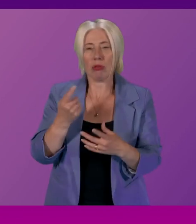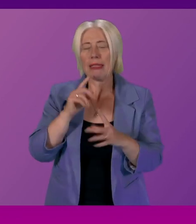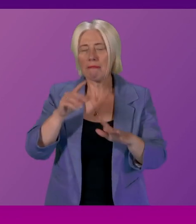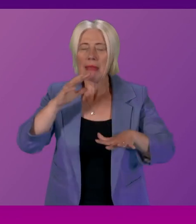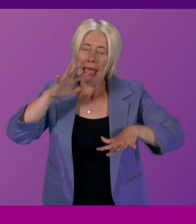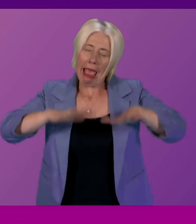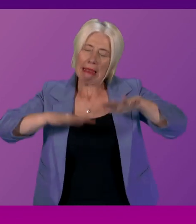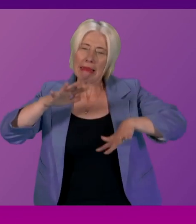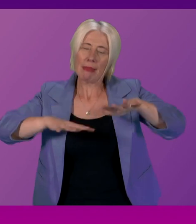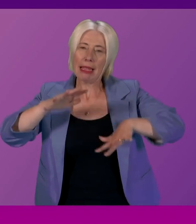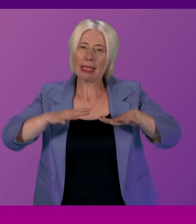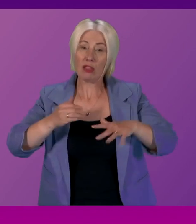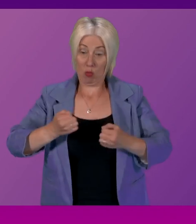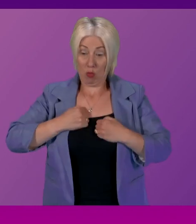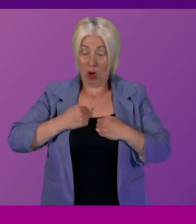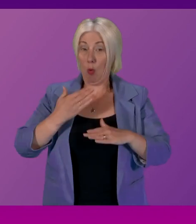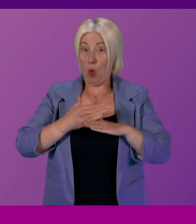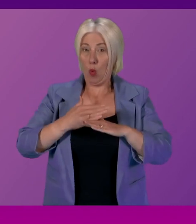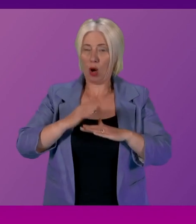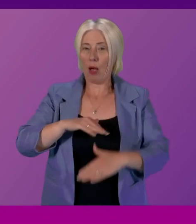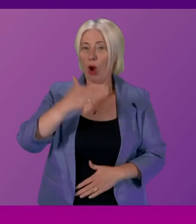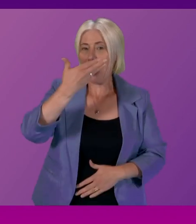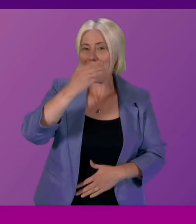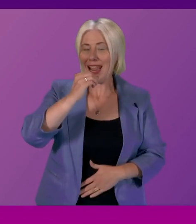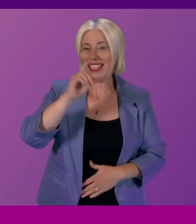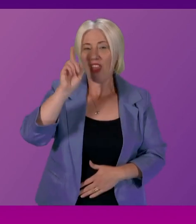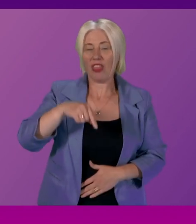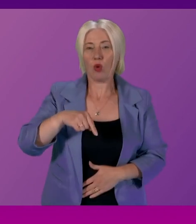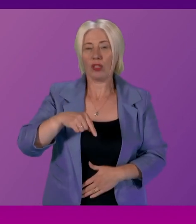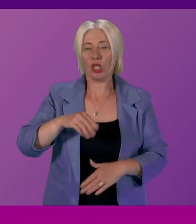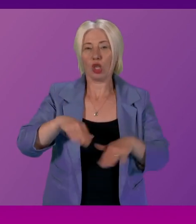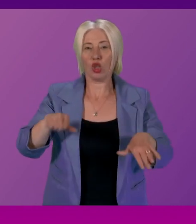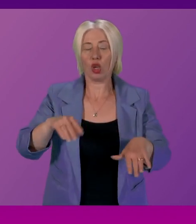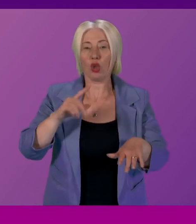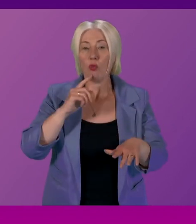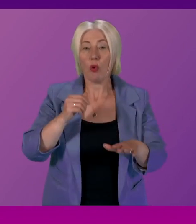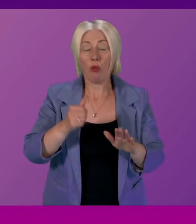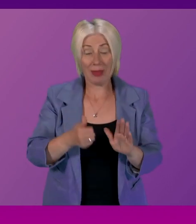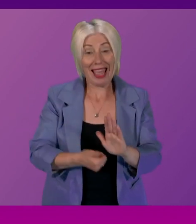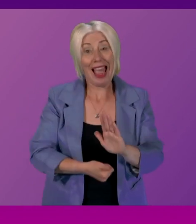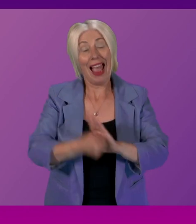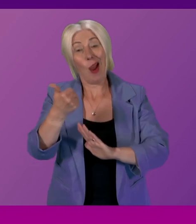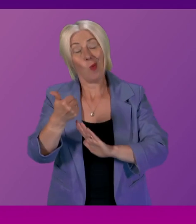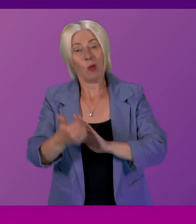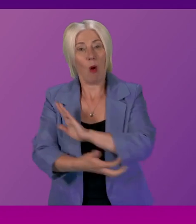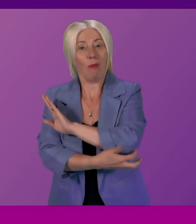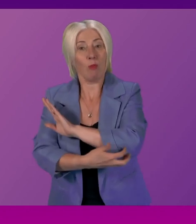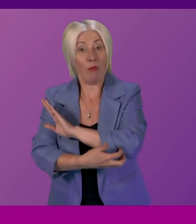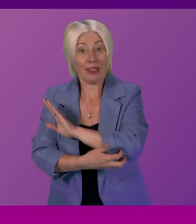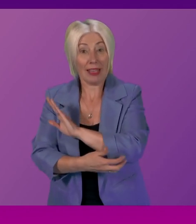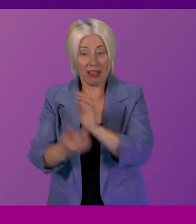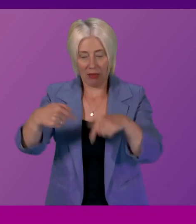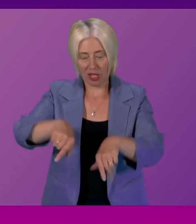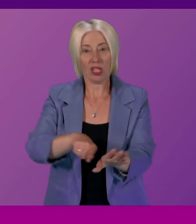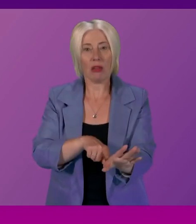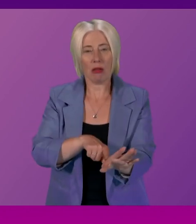estimated through our work that 90,000 children will be lifted are set to be lifted out of poverty this year